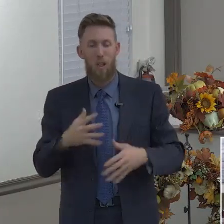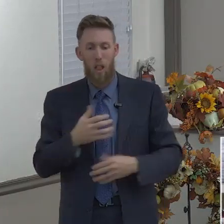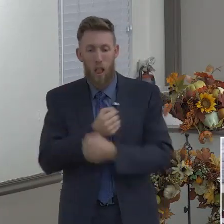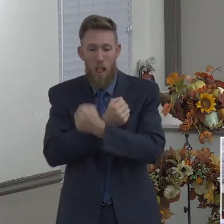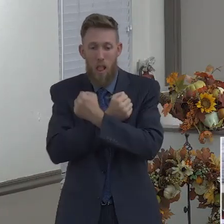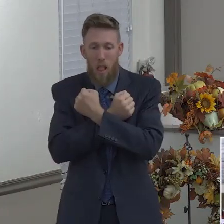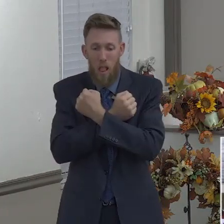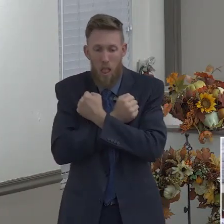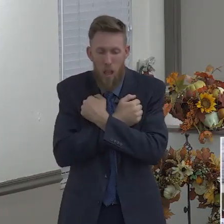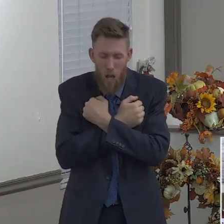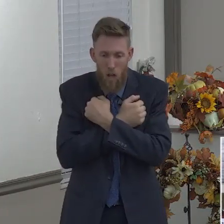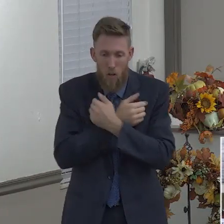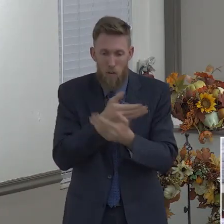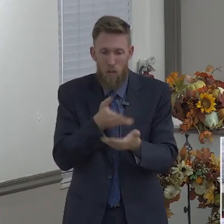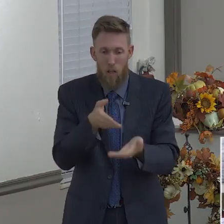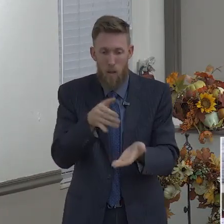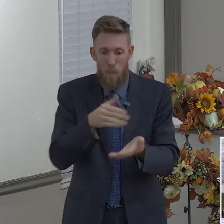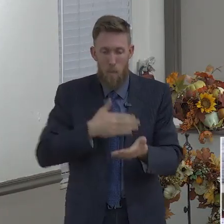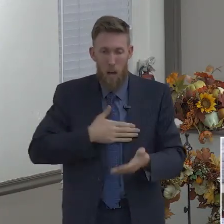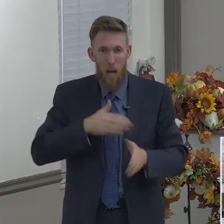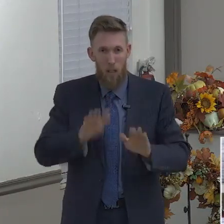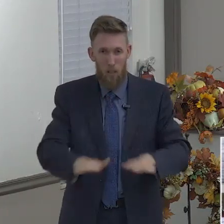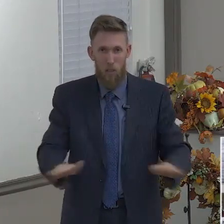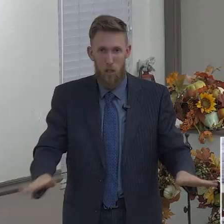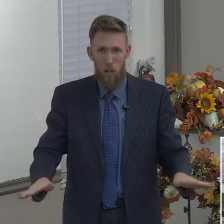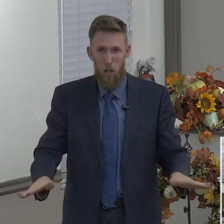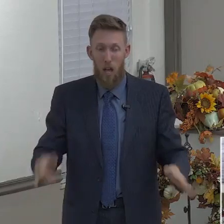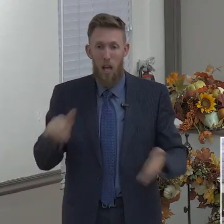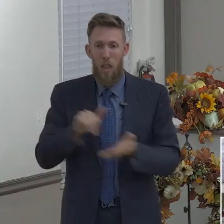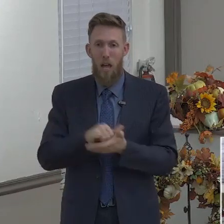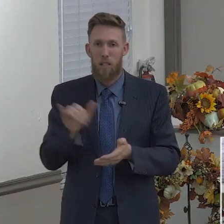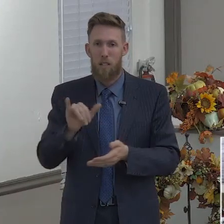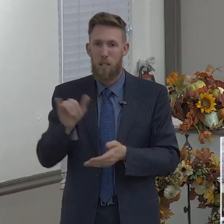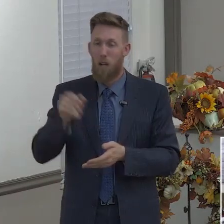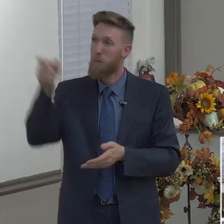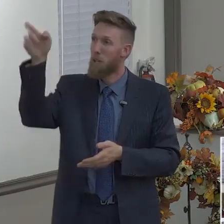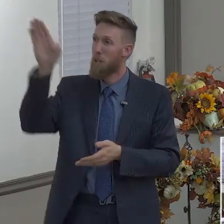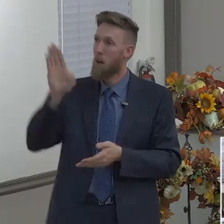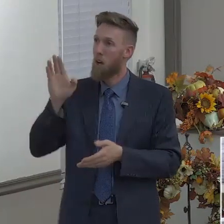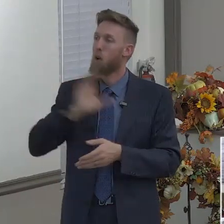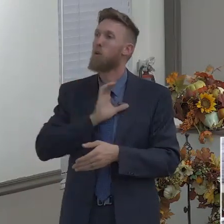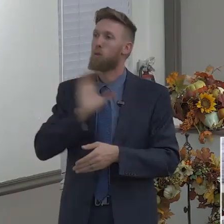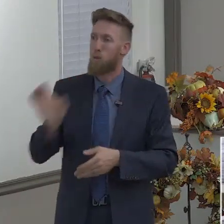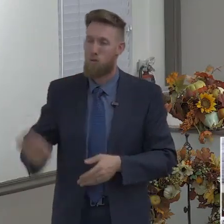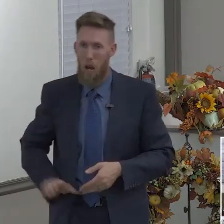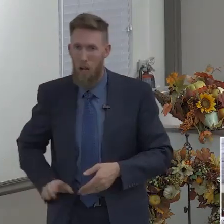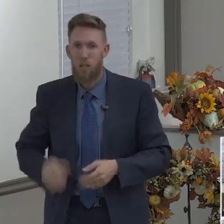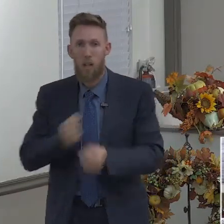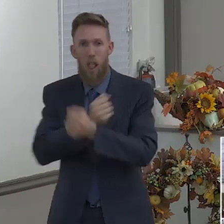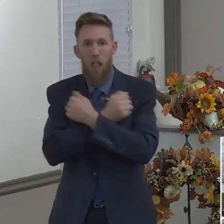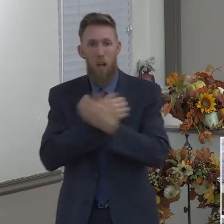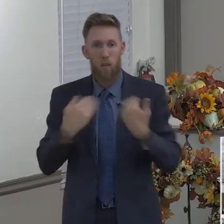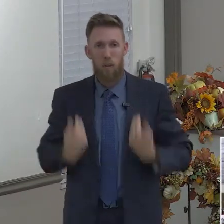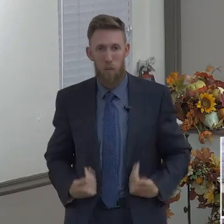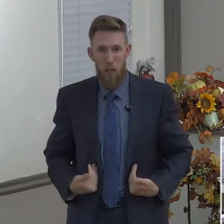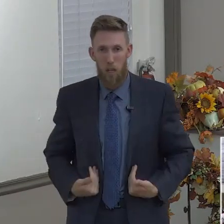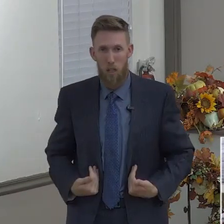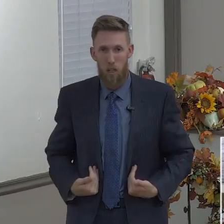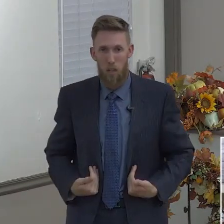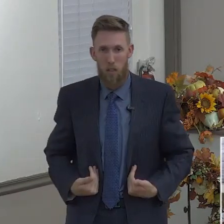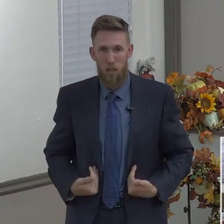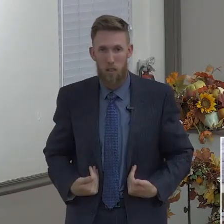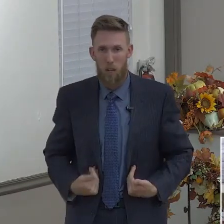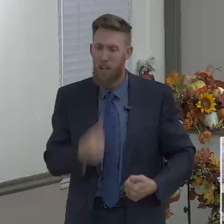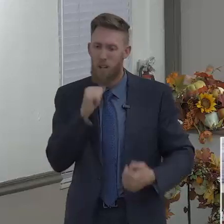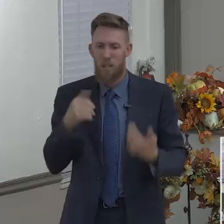loves me. This is a Christ-like unconditional love. And we know from the book of 1 Corinthians